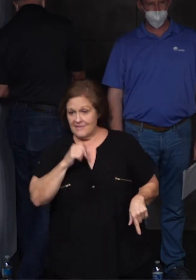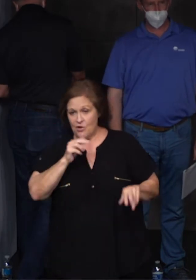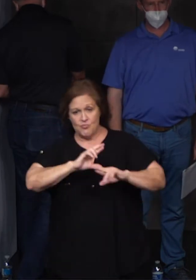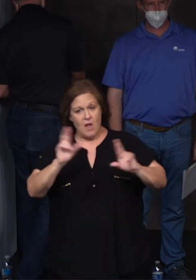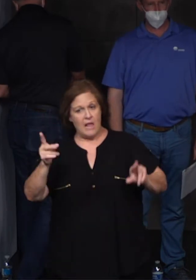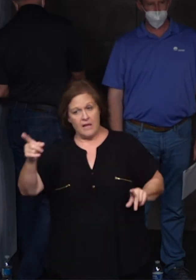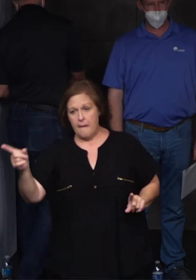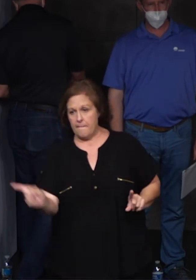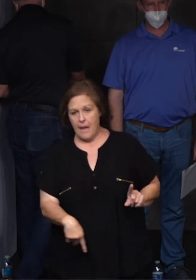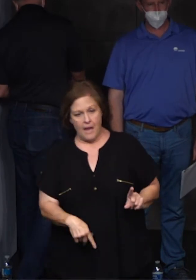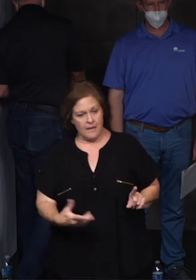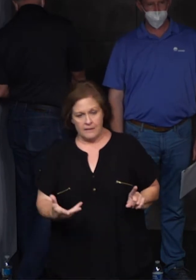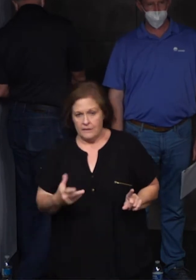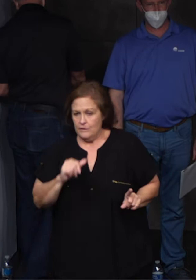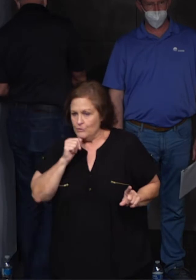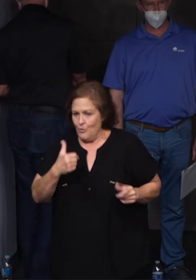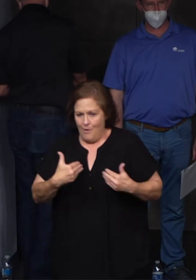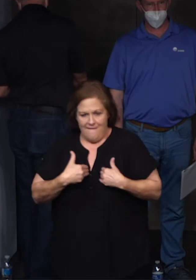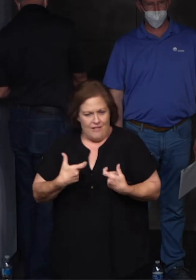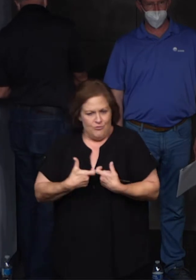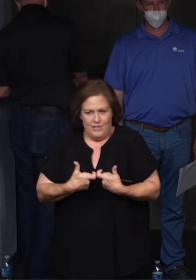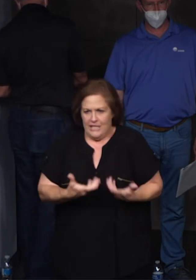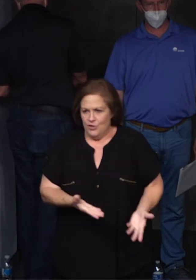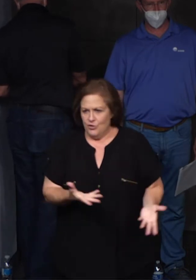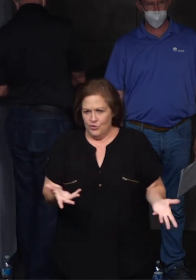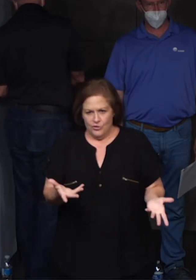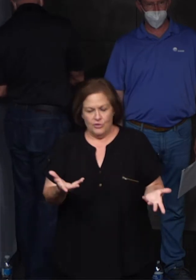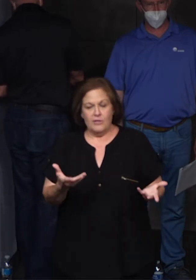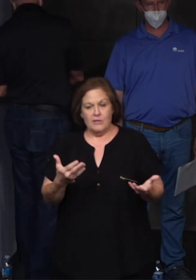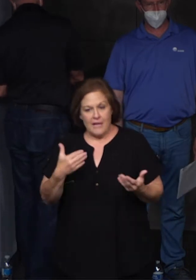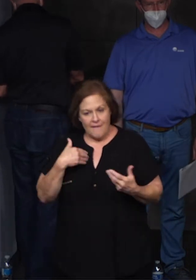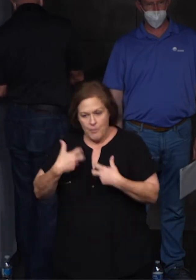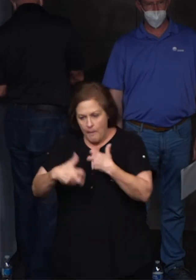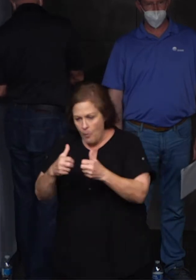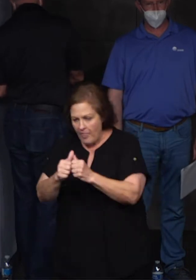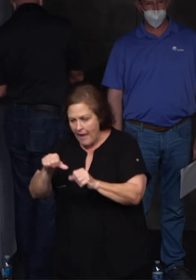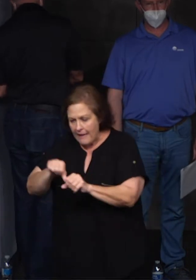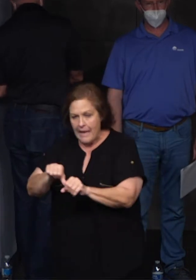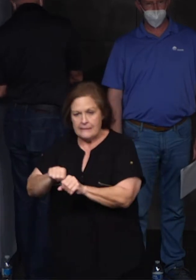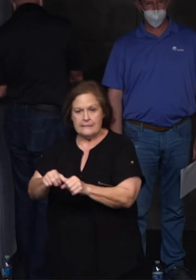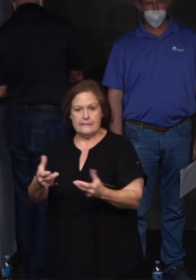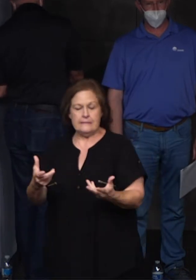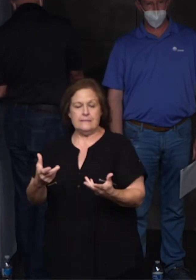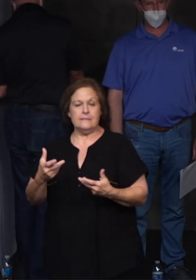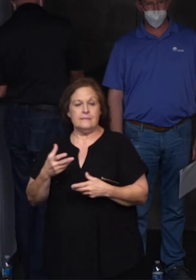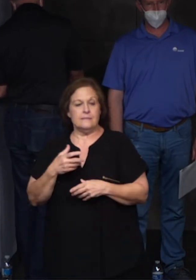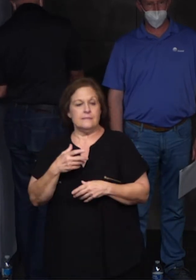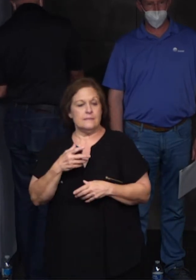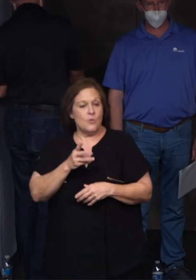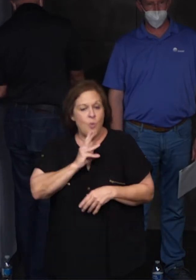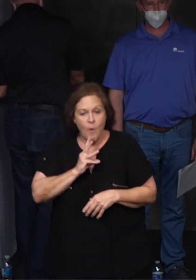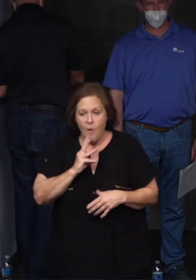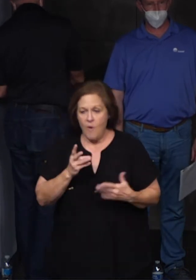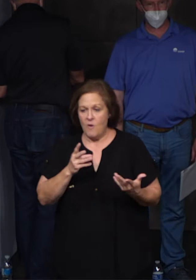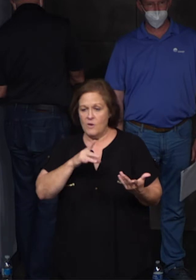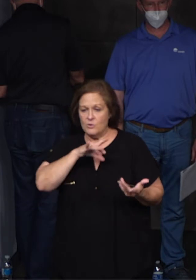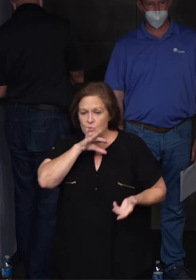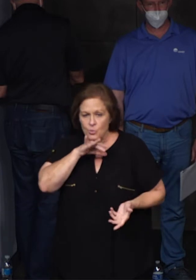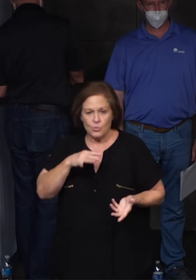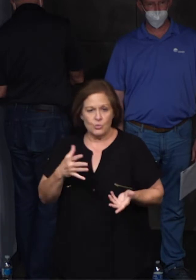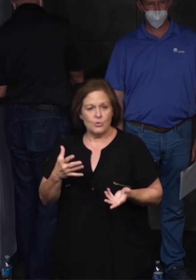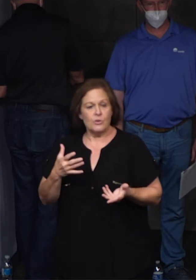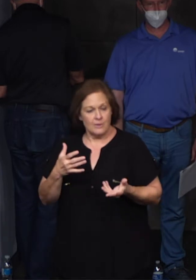unfortunately. We still don't have electricity. We have gas issues. Obviously, the water and sewer we're making